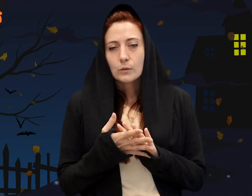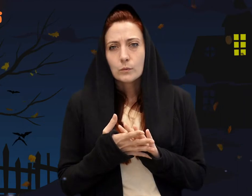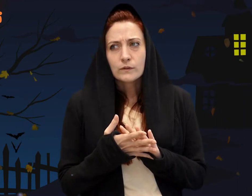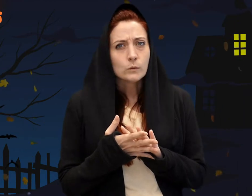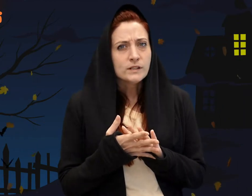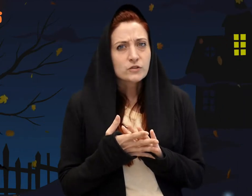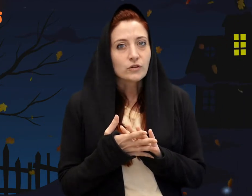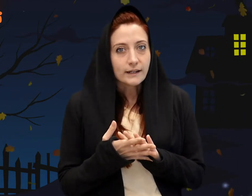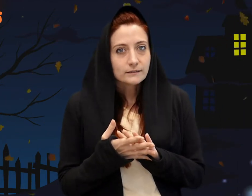Was the witch crying?